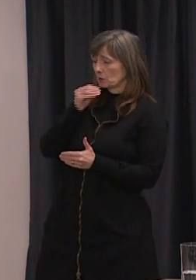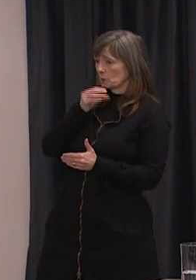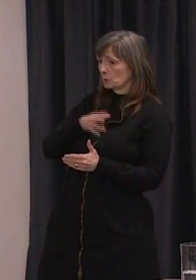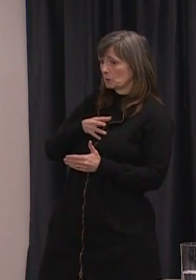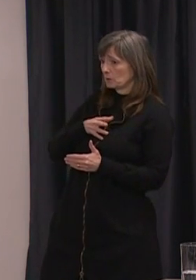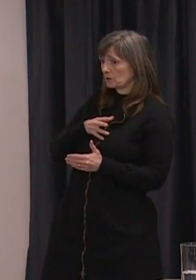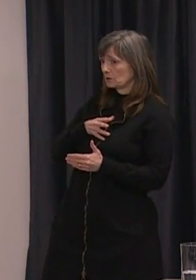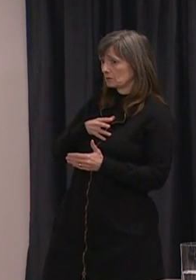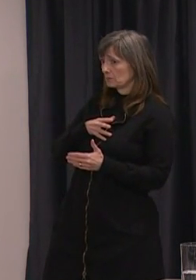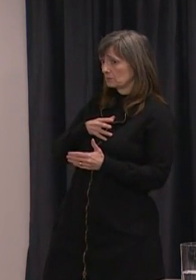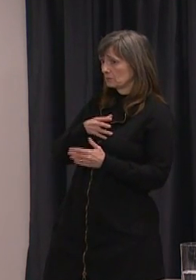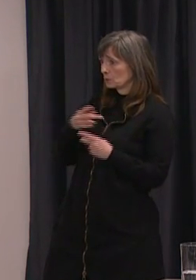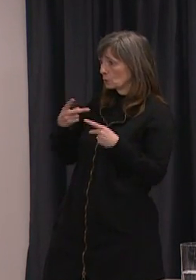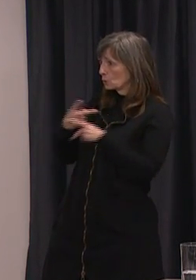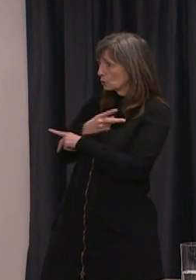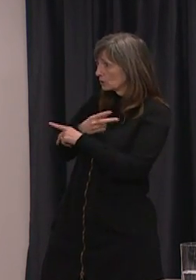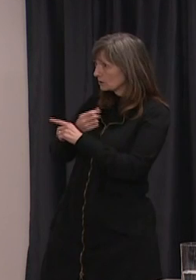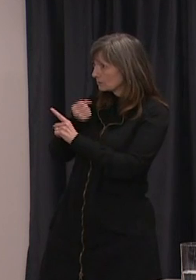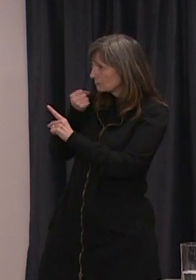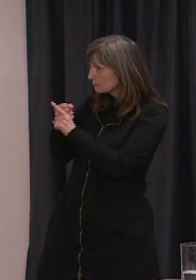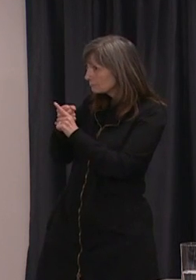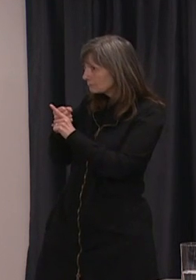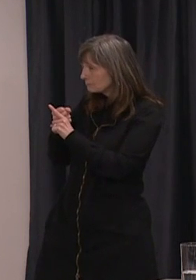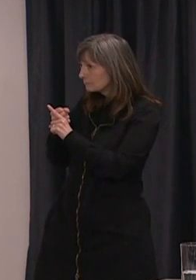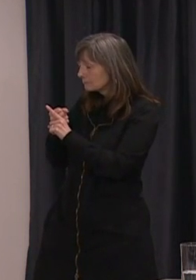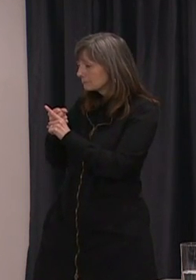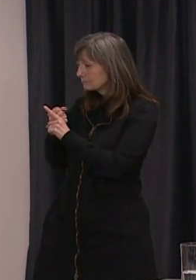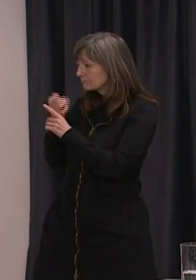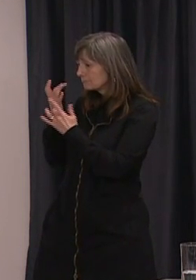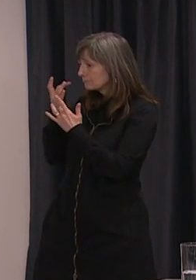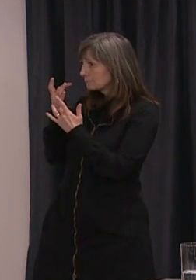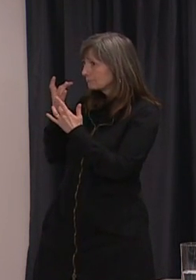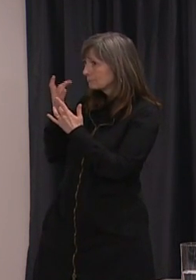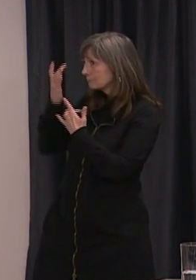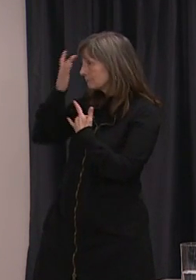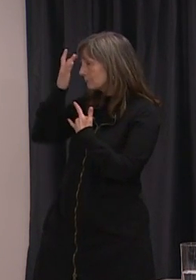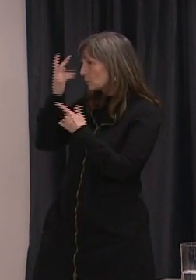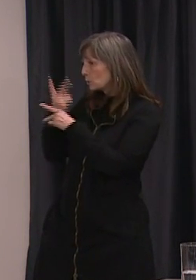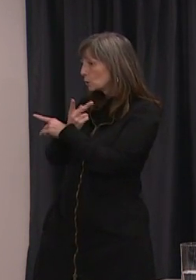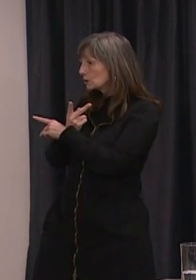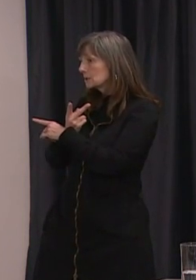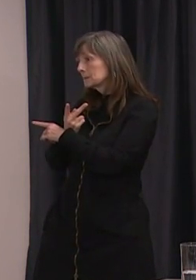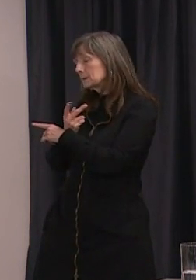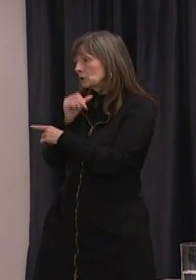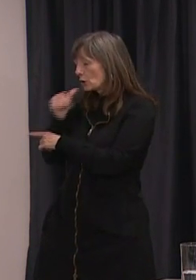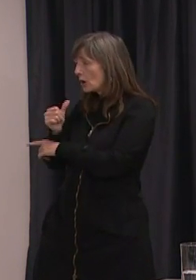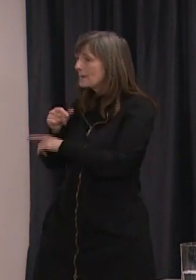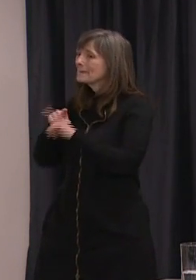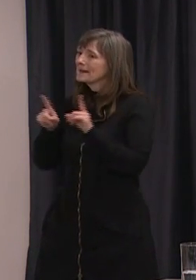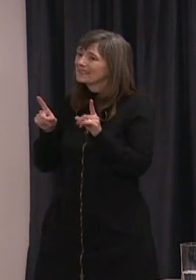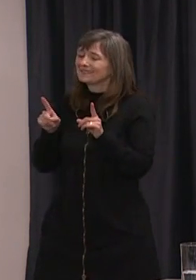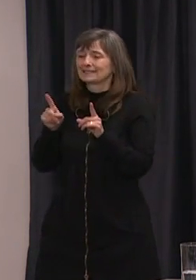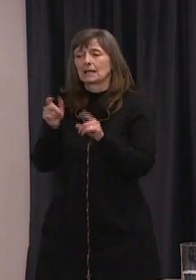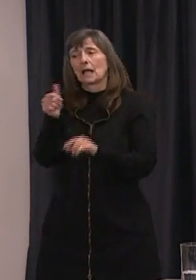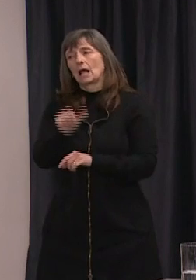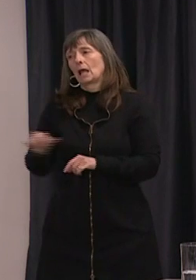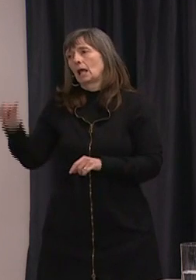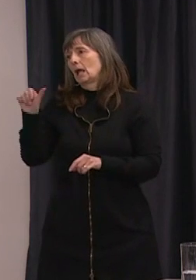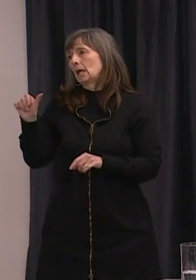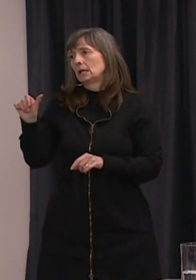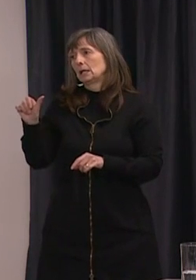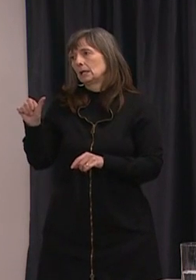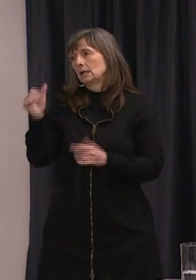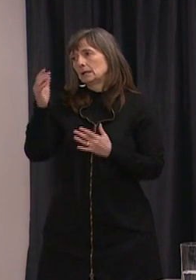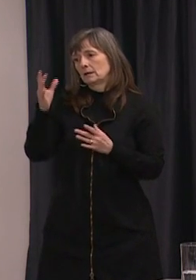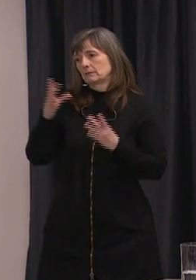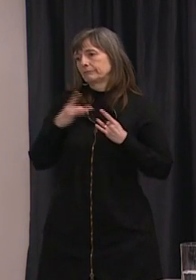affected more severely however as with any respiratory virus in pregnancy that's always a concern so